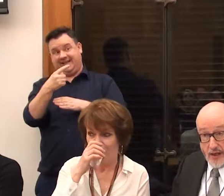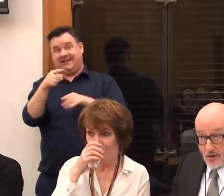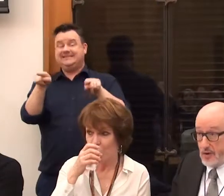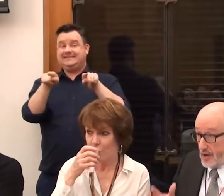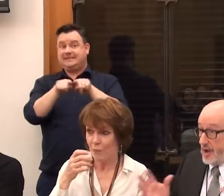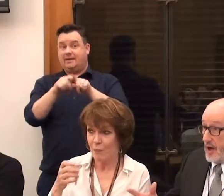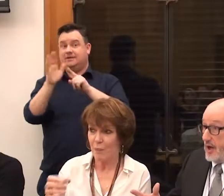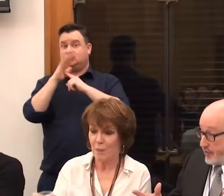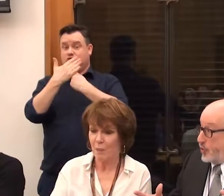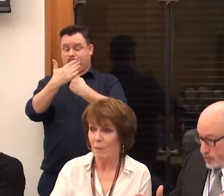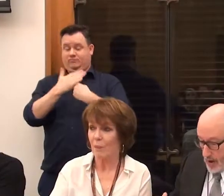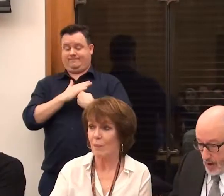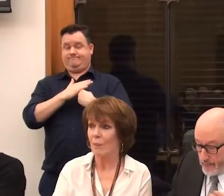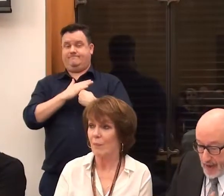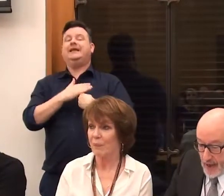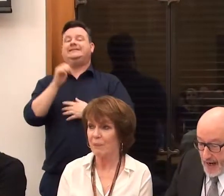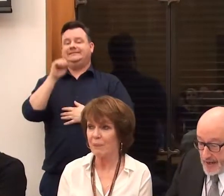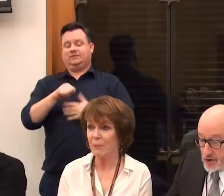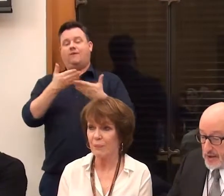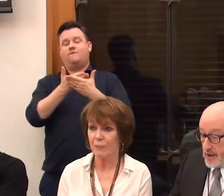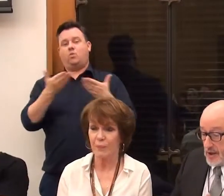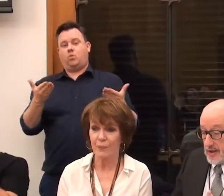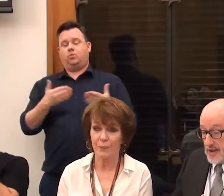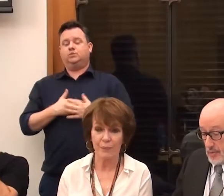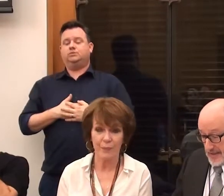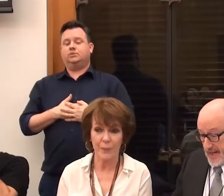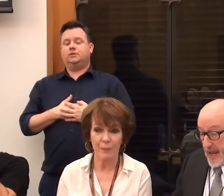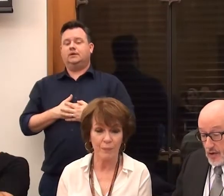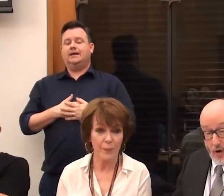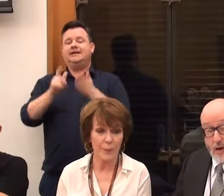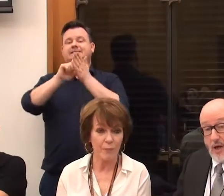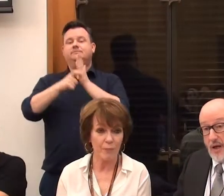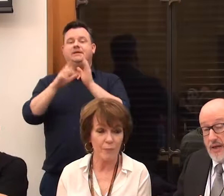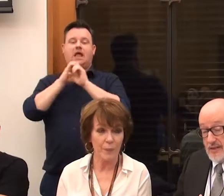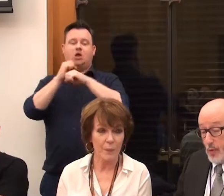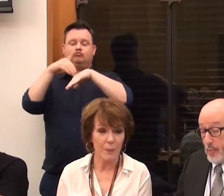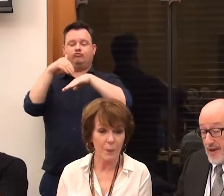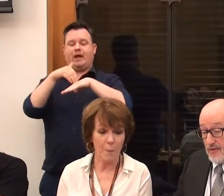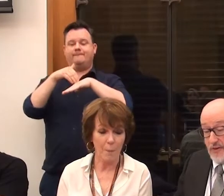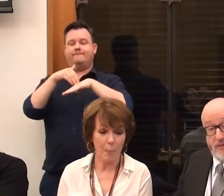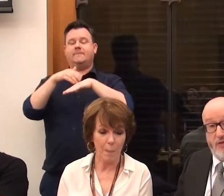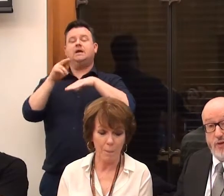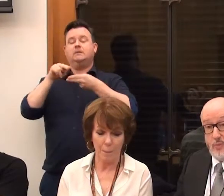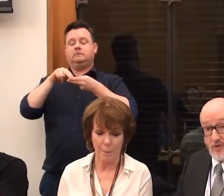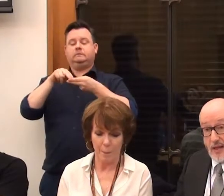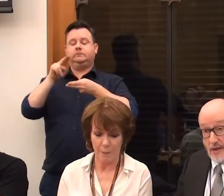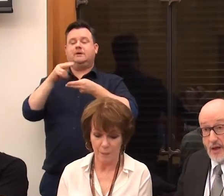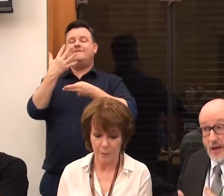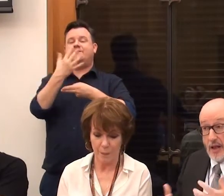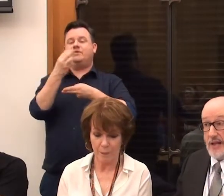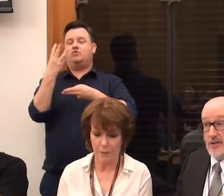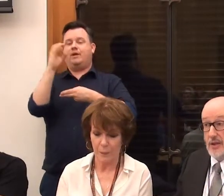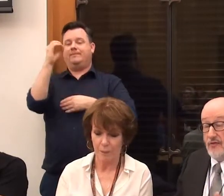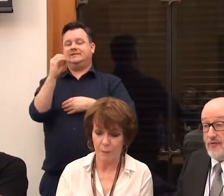discrimination? Of course we are. Actually, disability hate crime is up by 53%